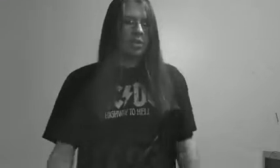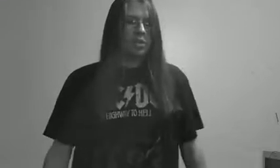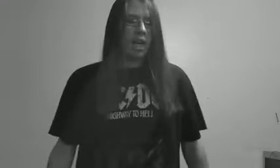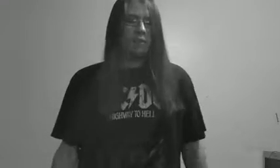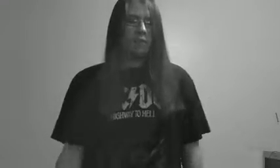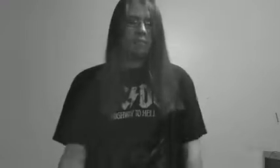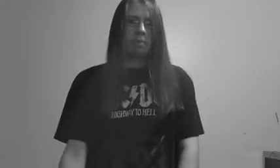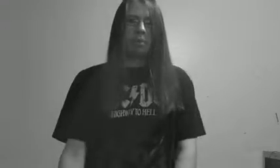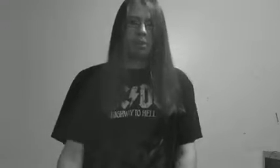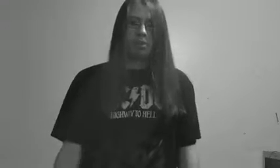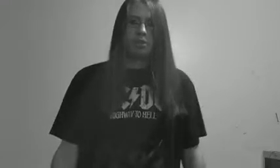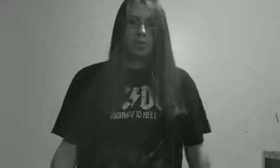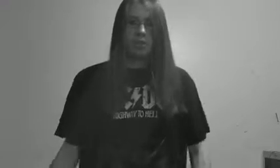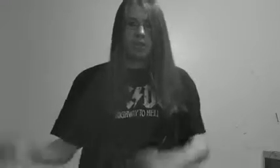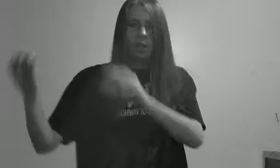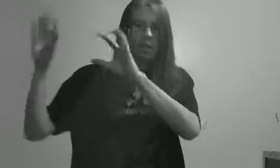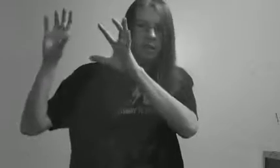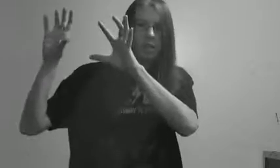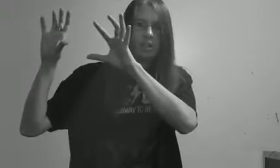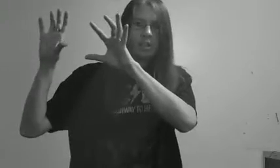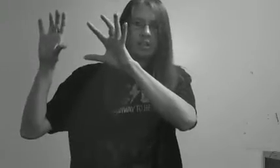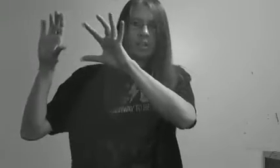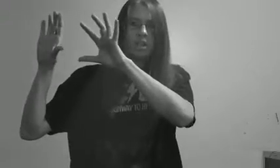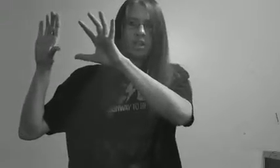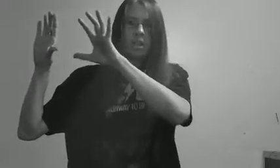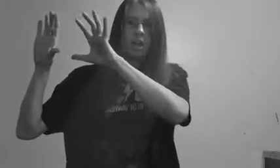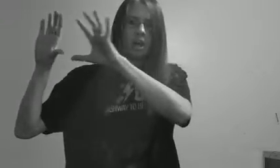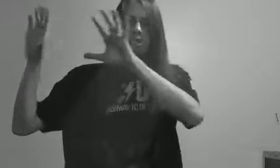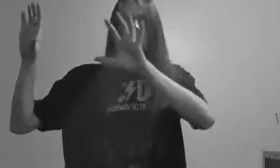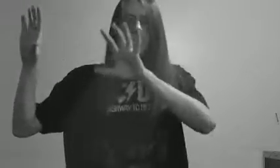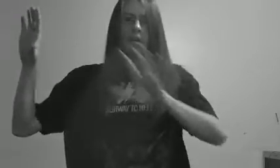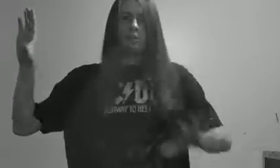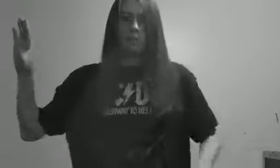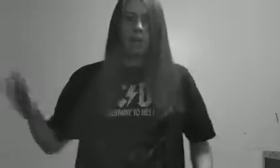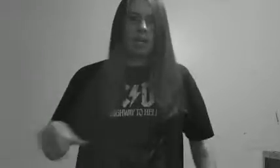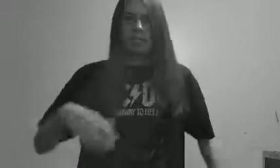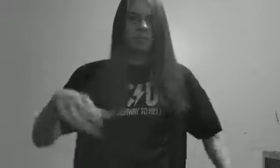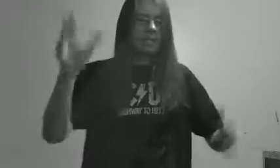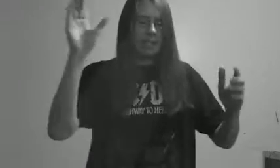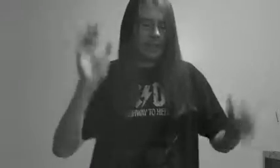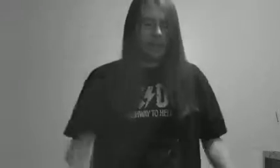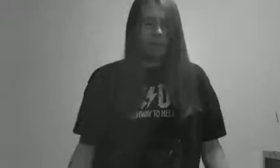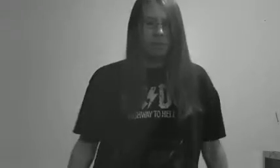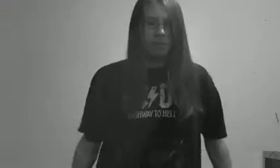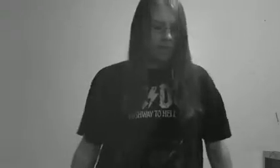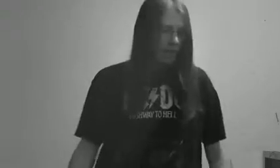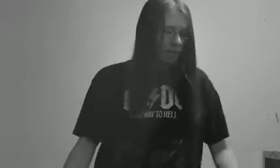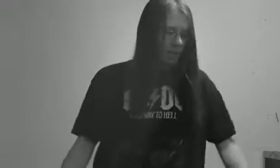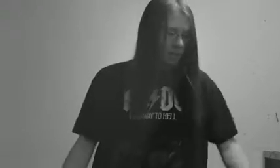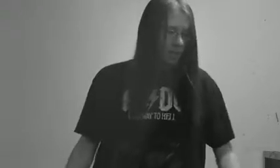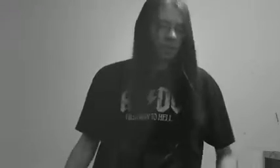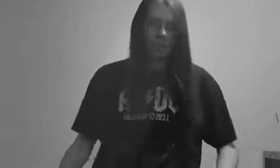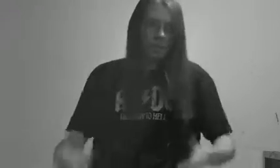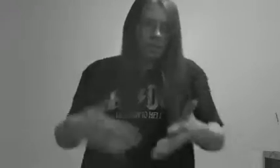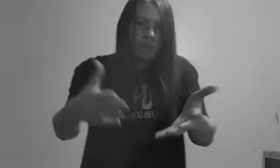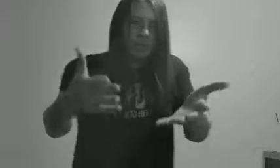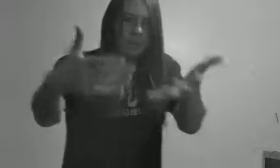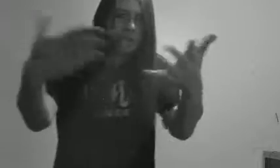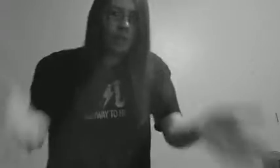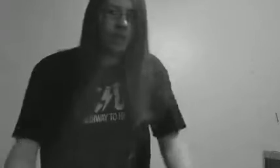on top of a building or something and holding uh, Aussie the Devil Rock, something like that. don't really care, just, just show